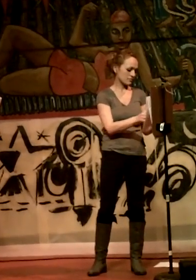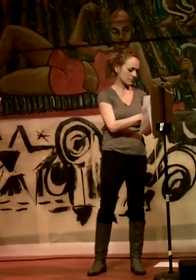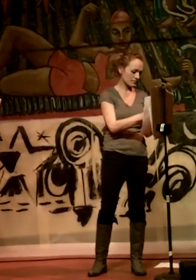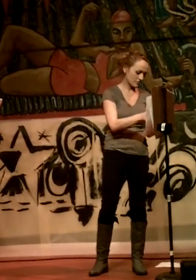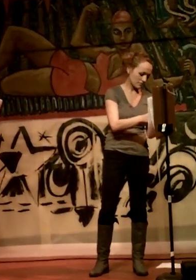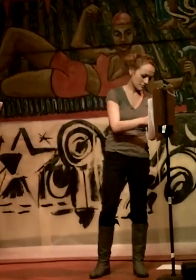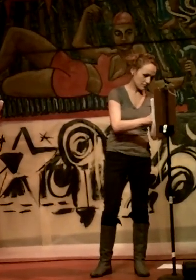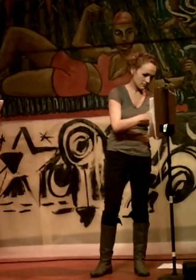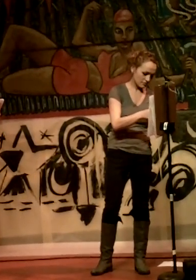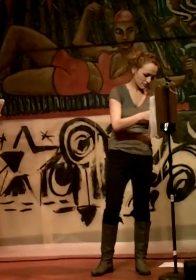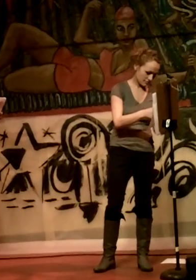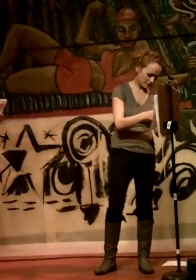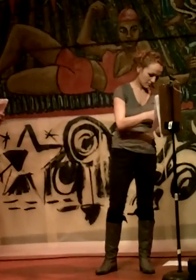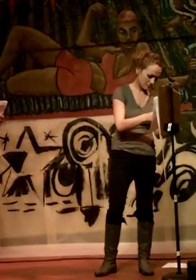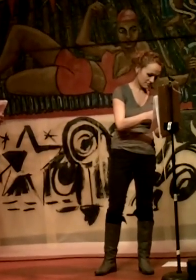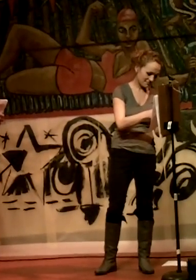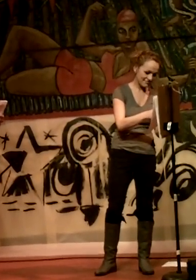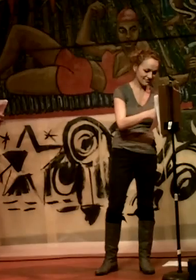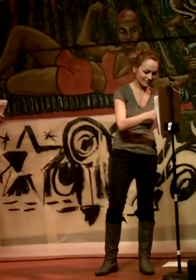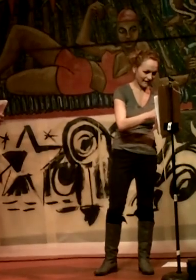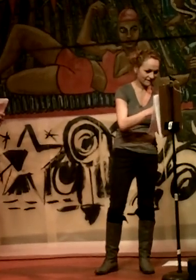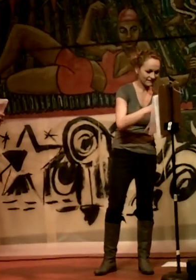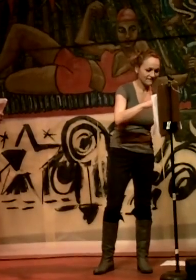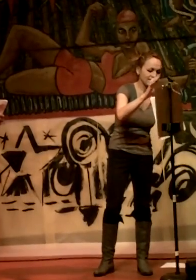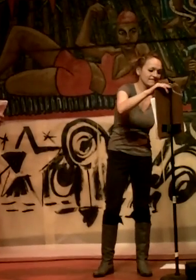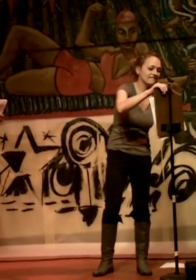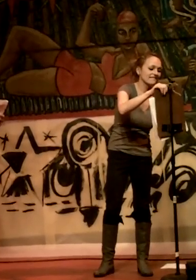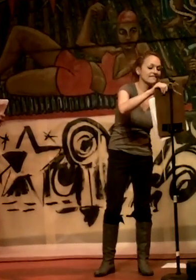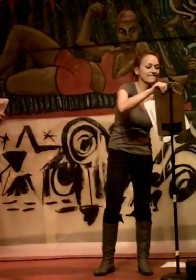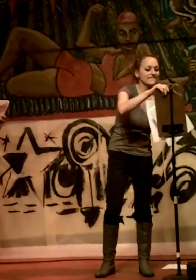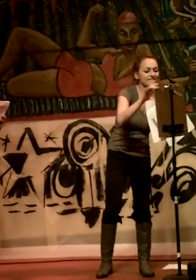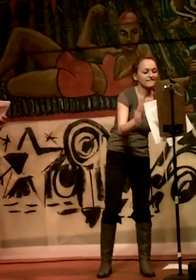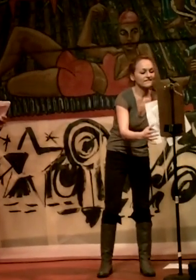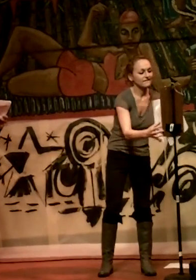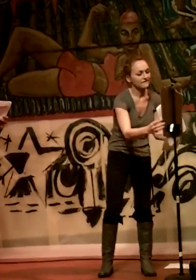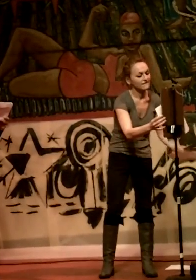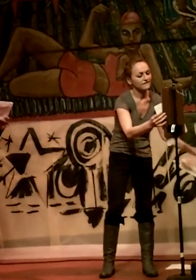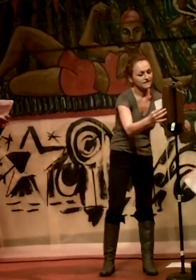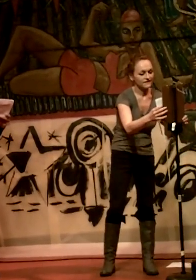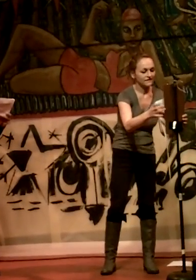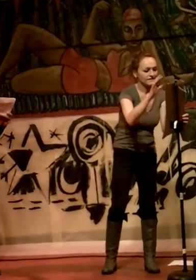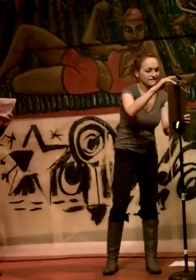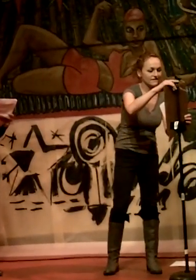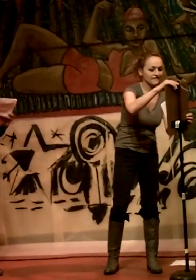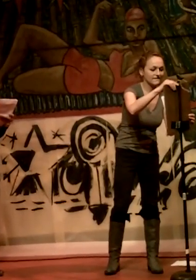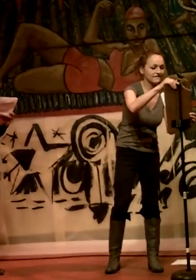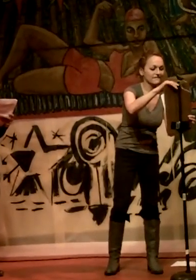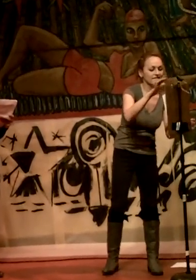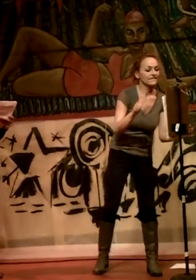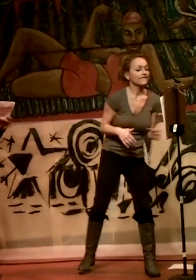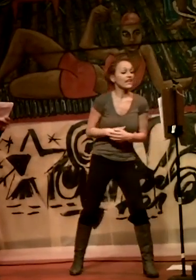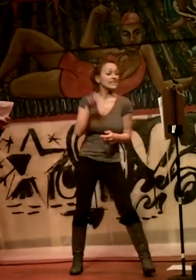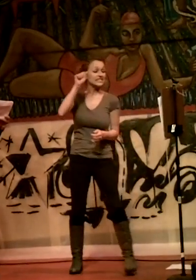Sahara, bitten in feet, a world of disposable love.